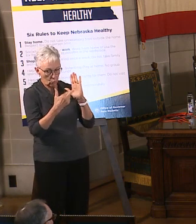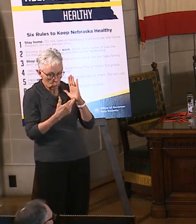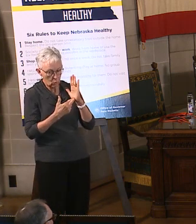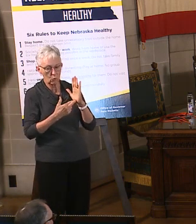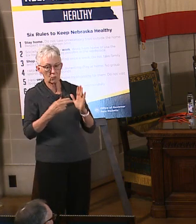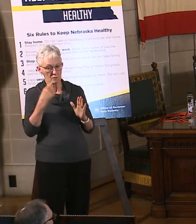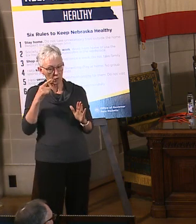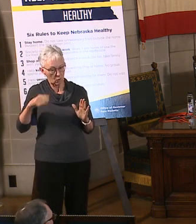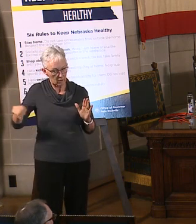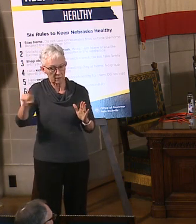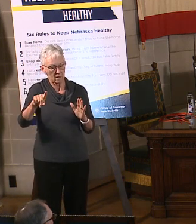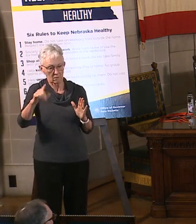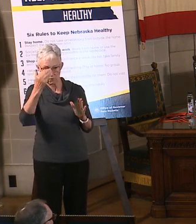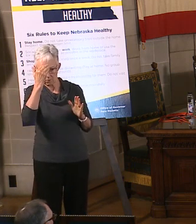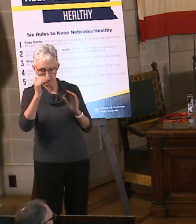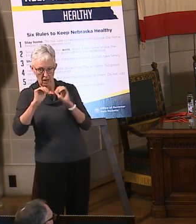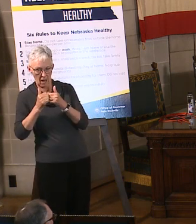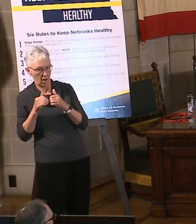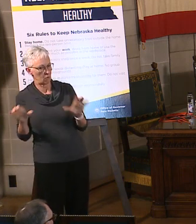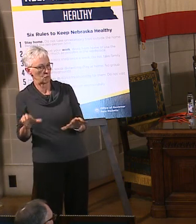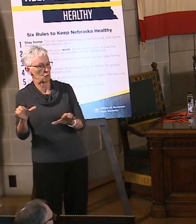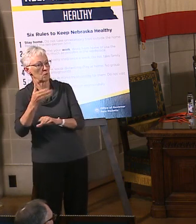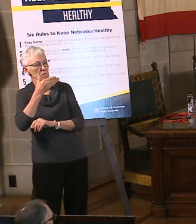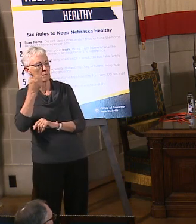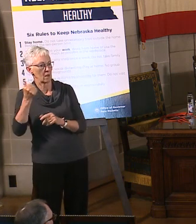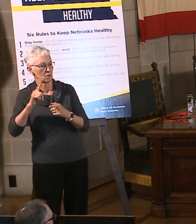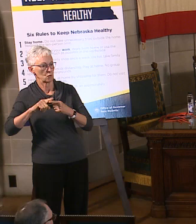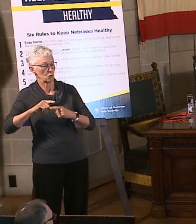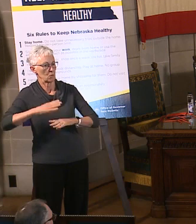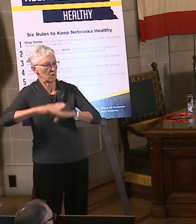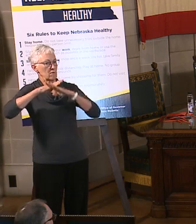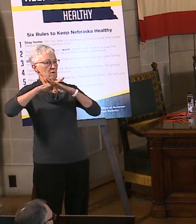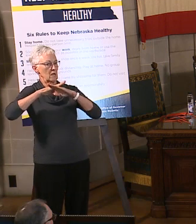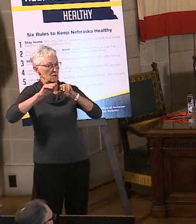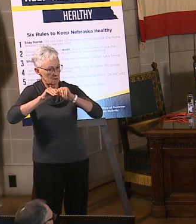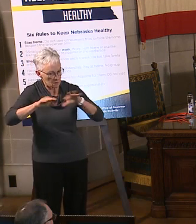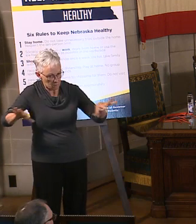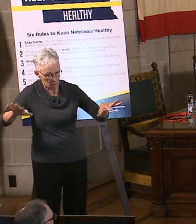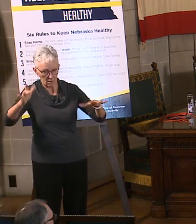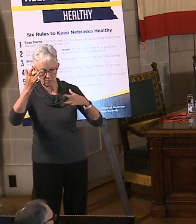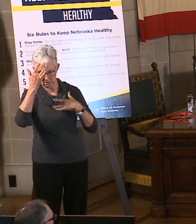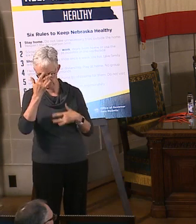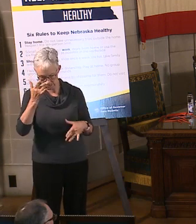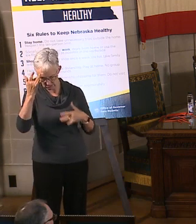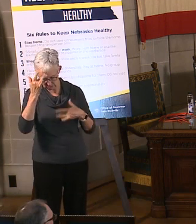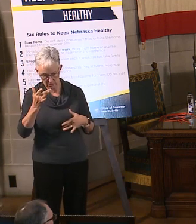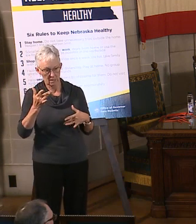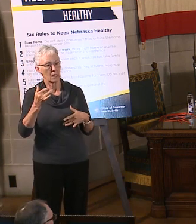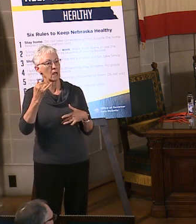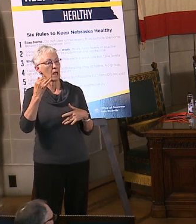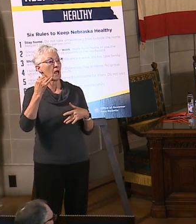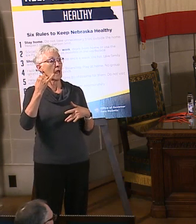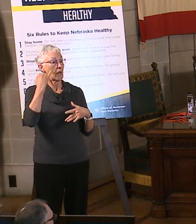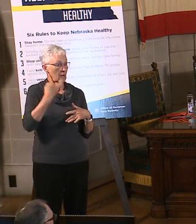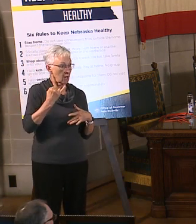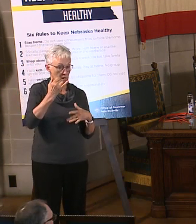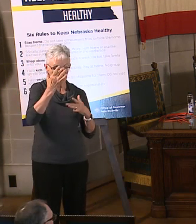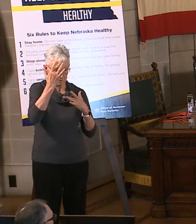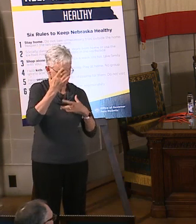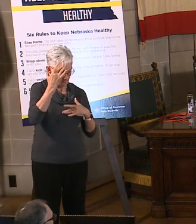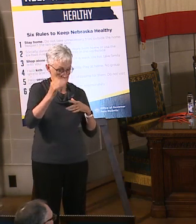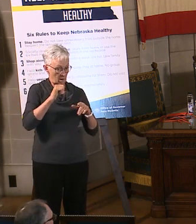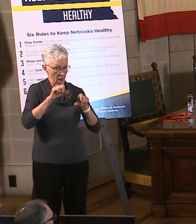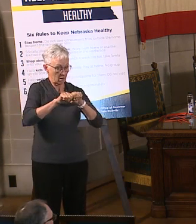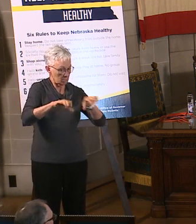to be able to follow. And ultimately, all this is about what I said earlier, preserving the hospital system, preserving our hospital